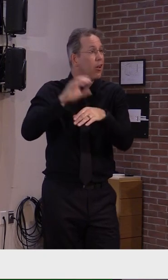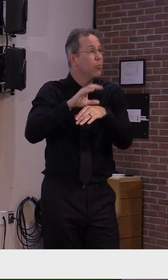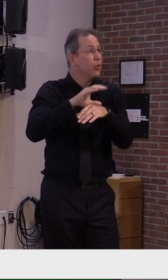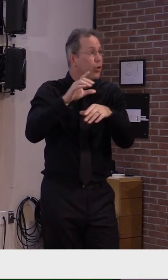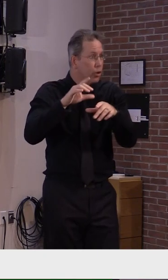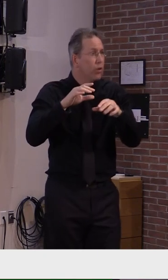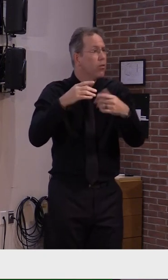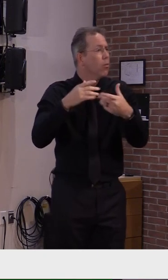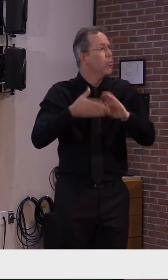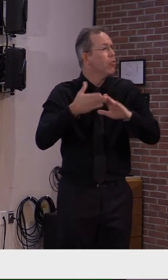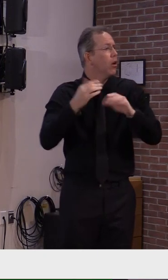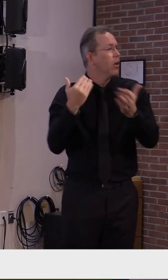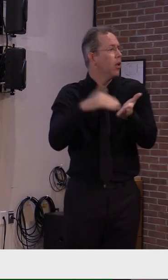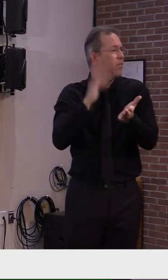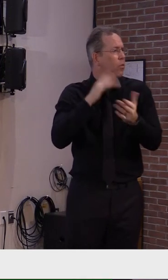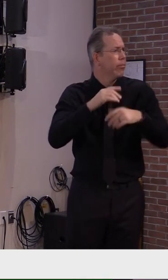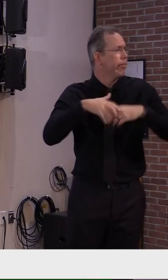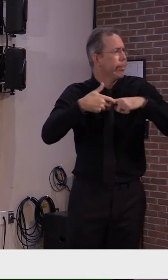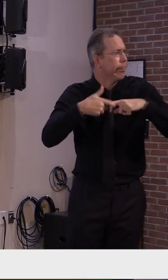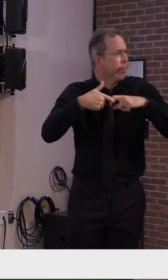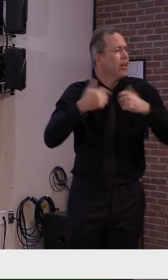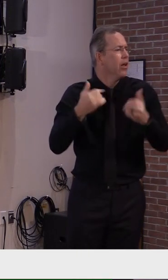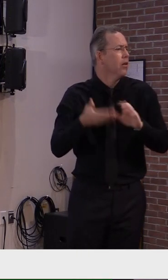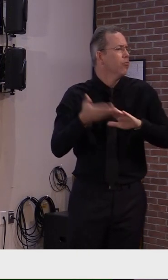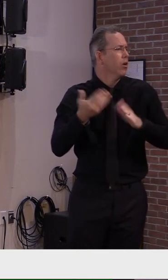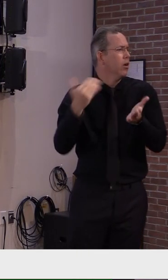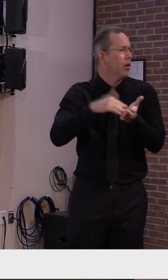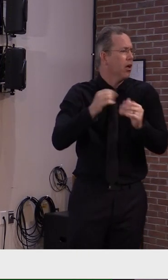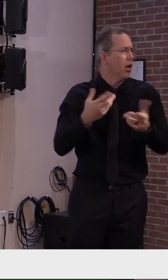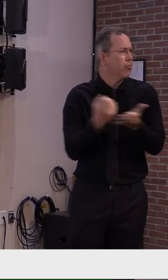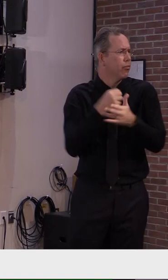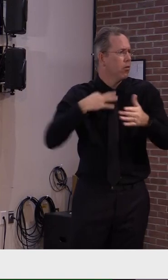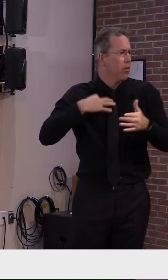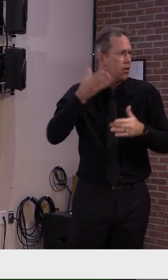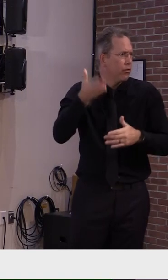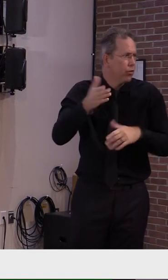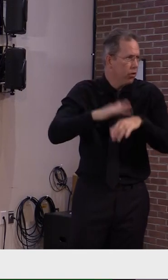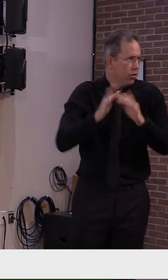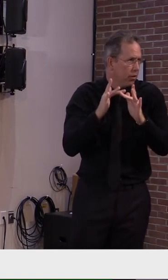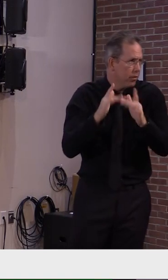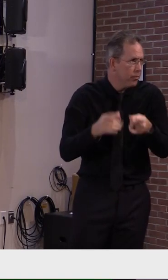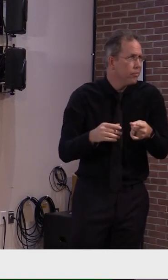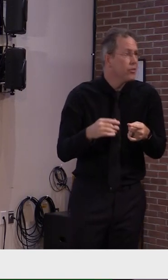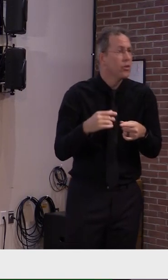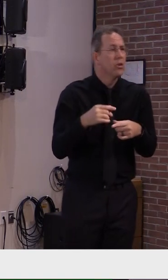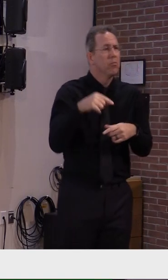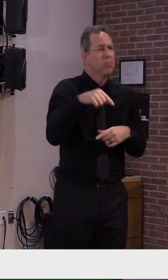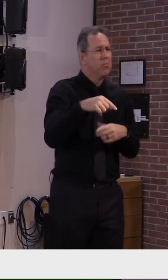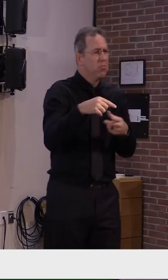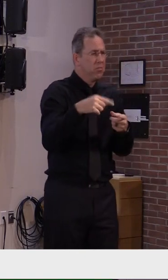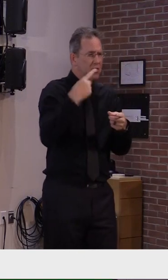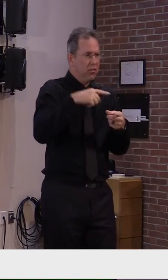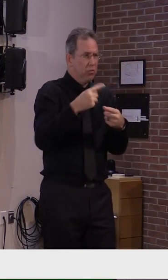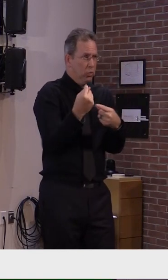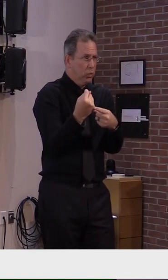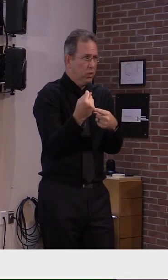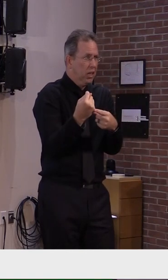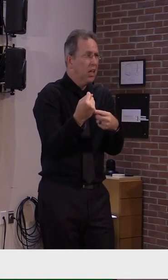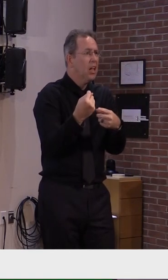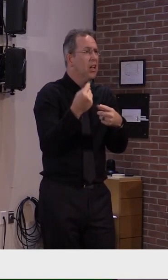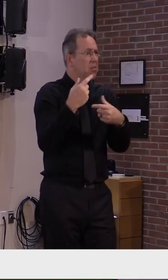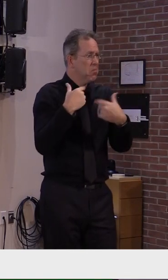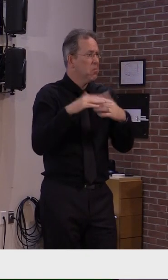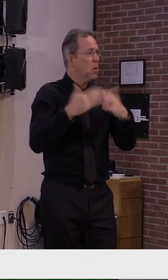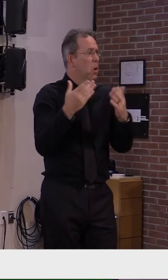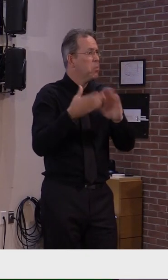November 24th at 11.59 p.m. to correct and submit applications. I do want to briefly